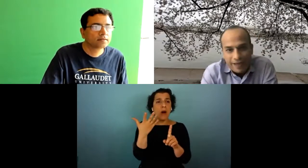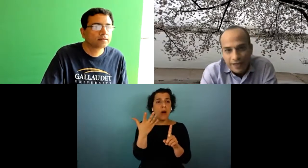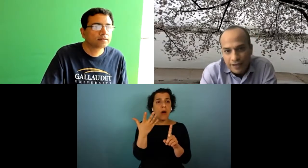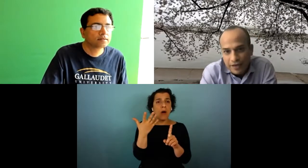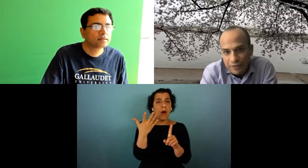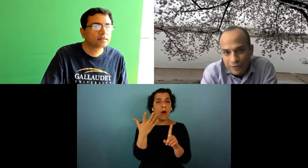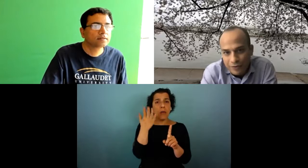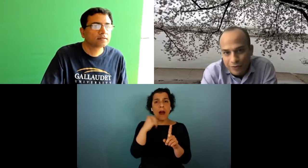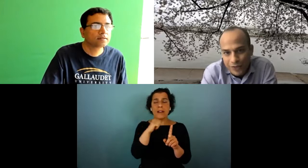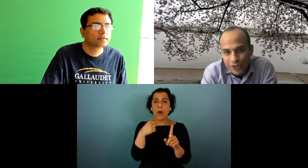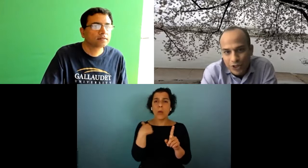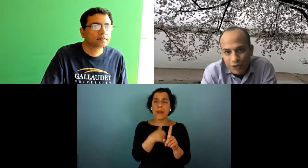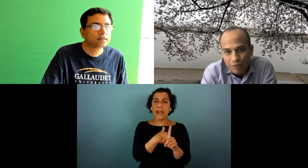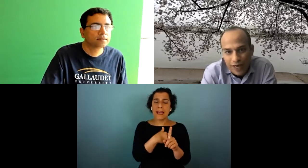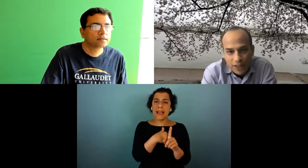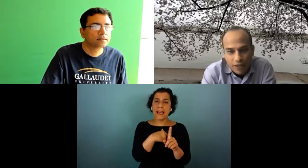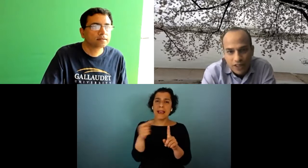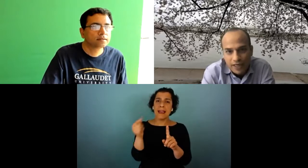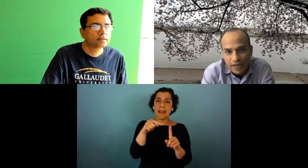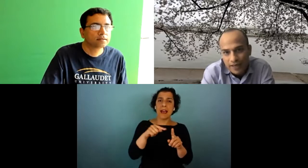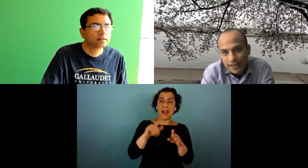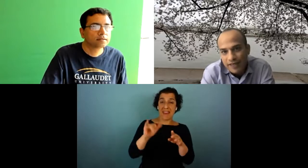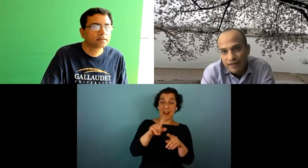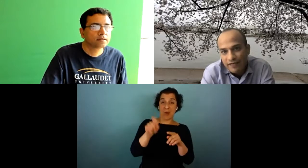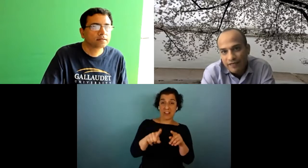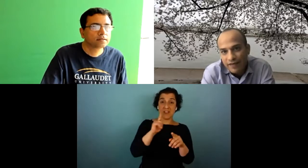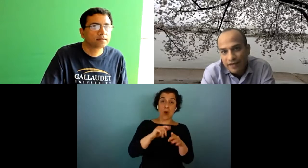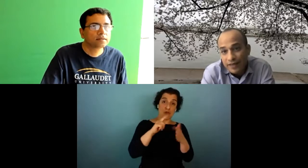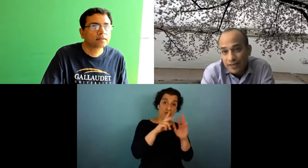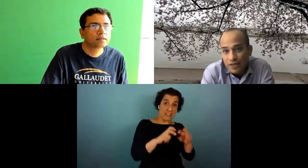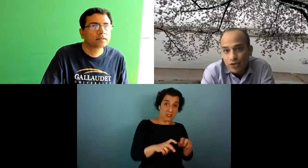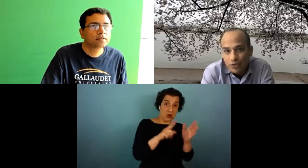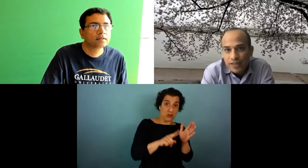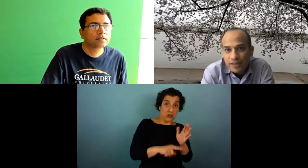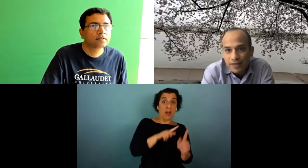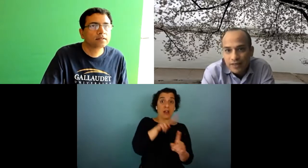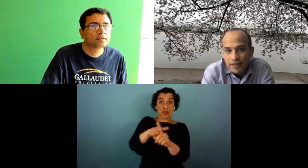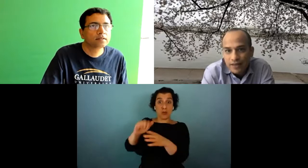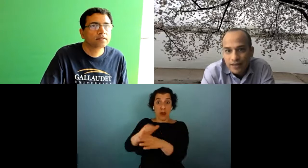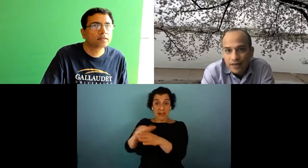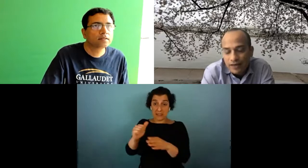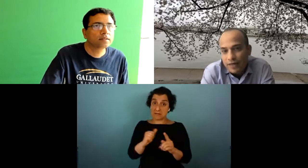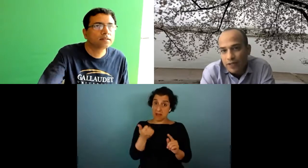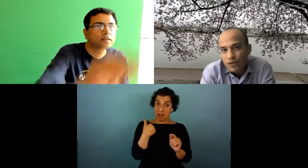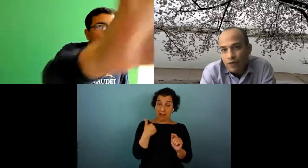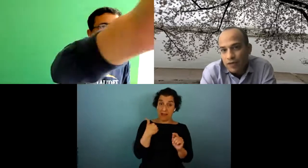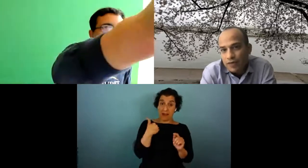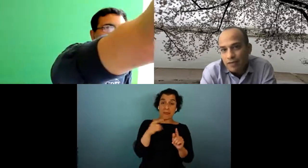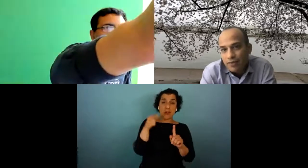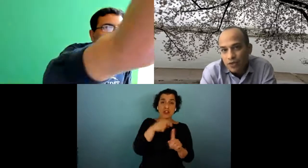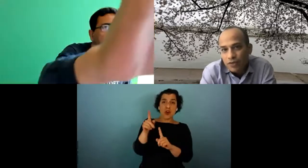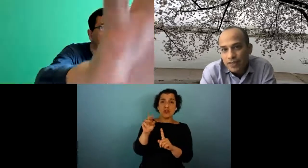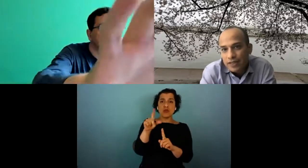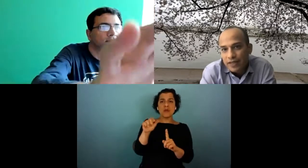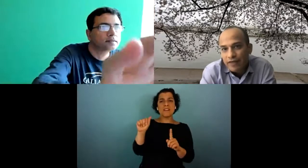take back that research to practice question and and see if there are certain tools uh athena wants to know what are the